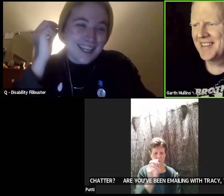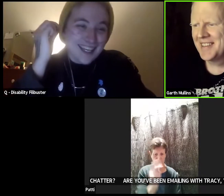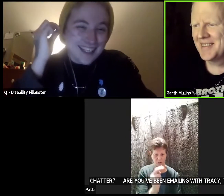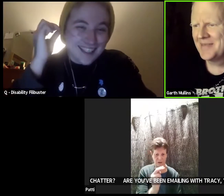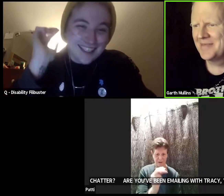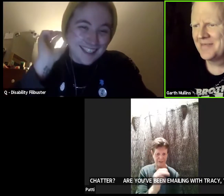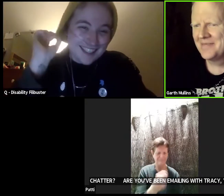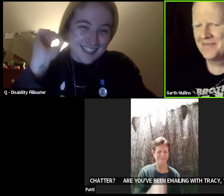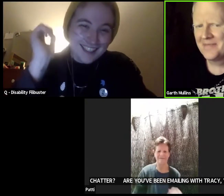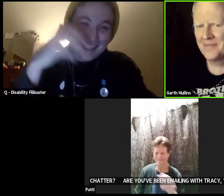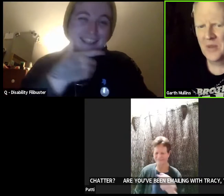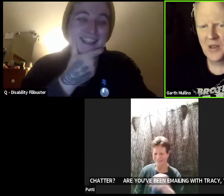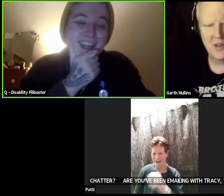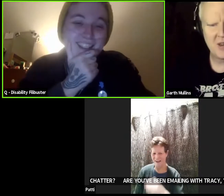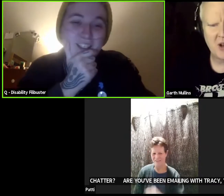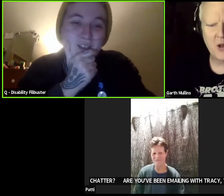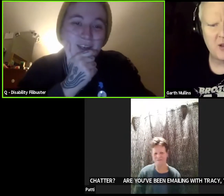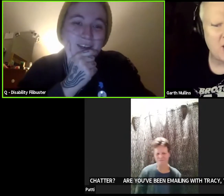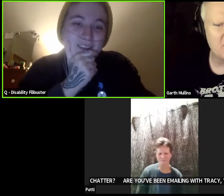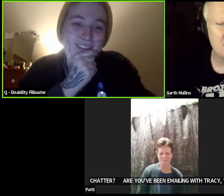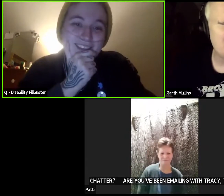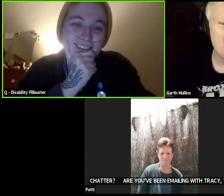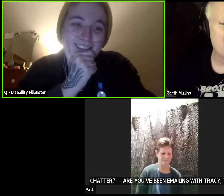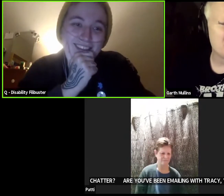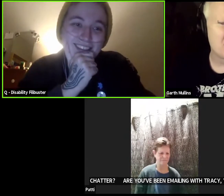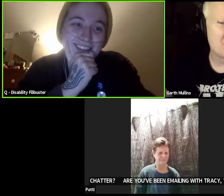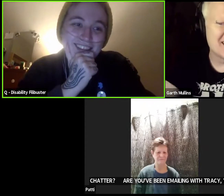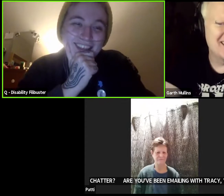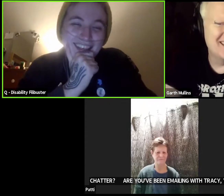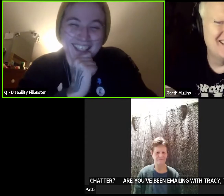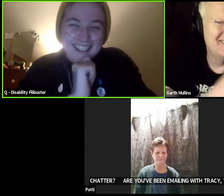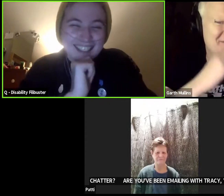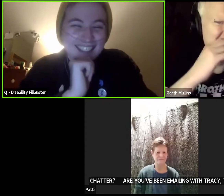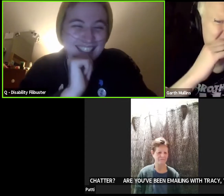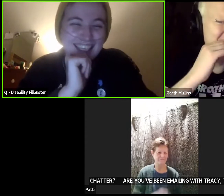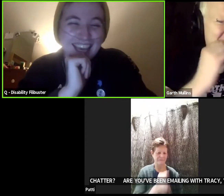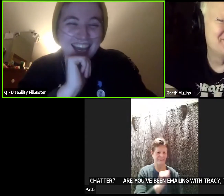that's all of the above probably